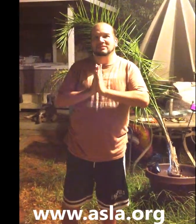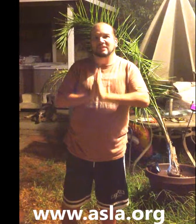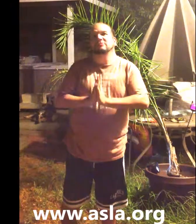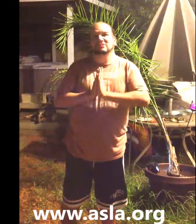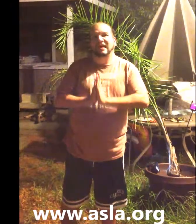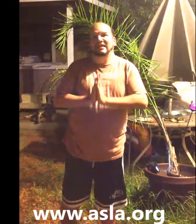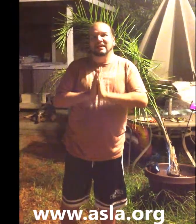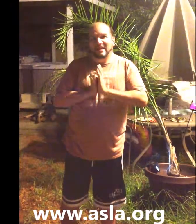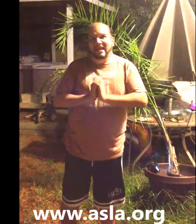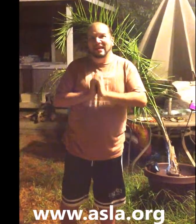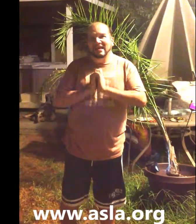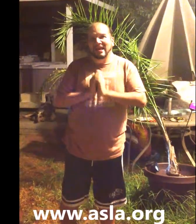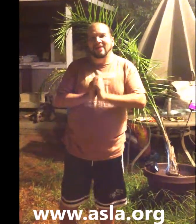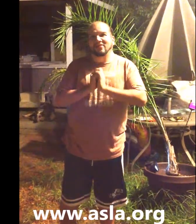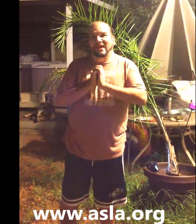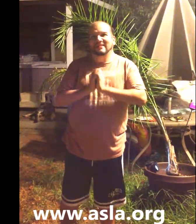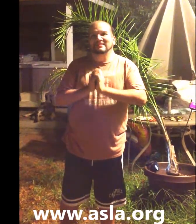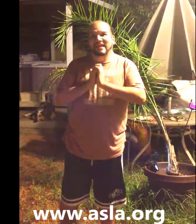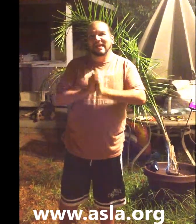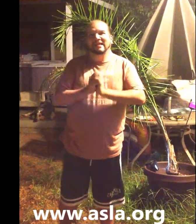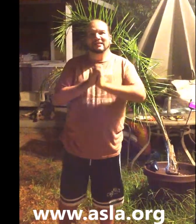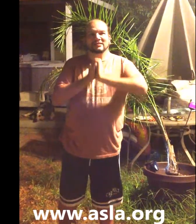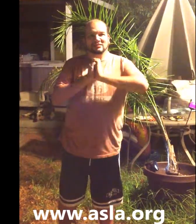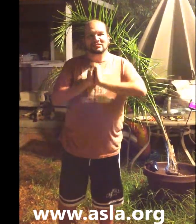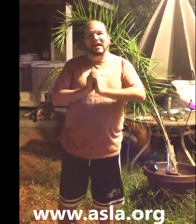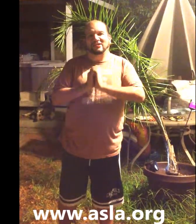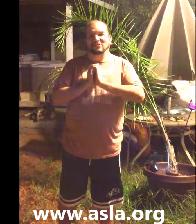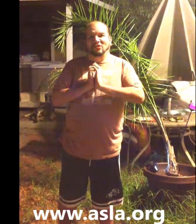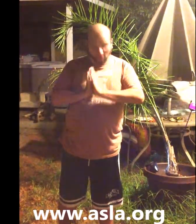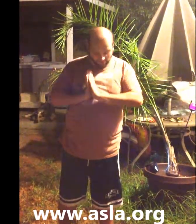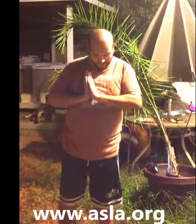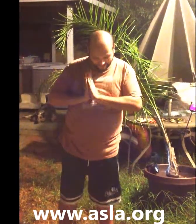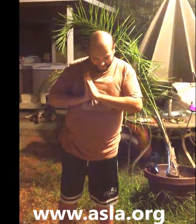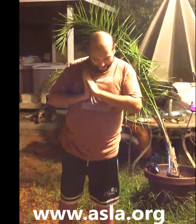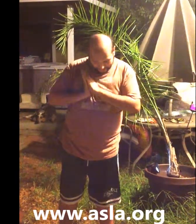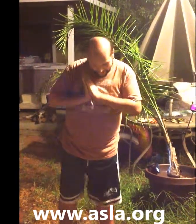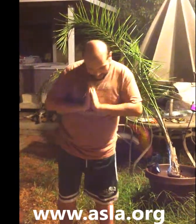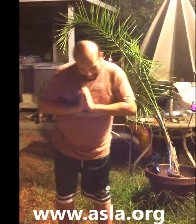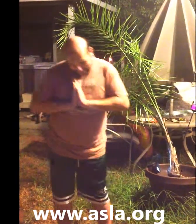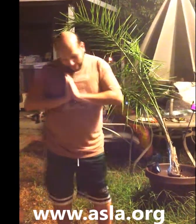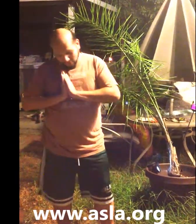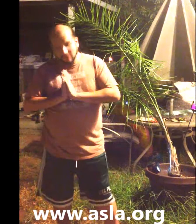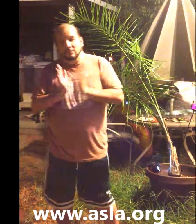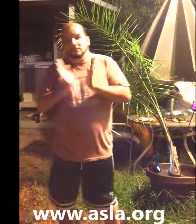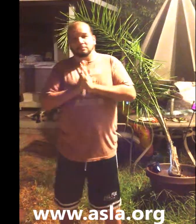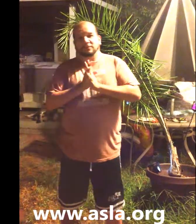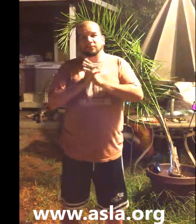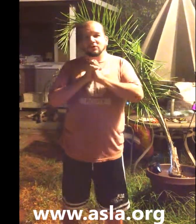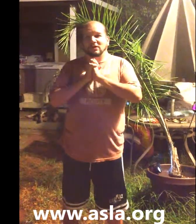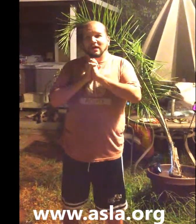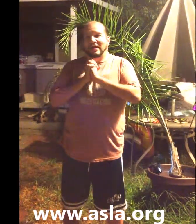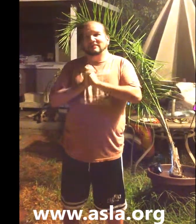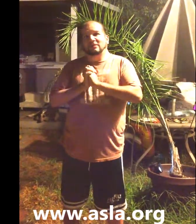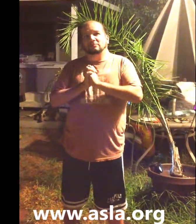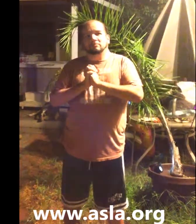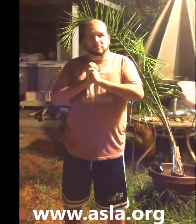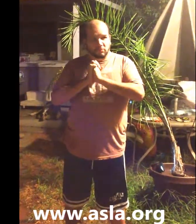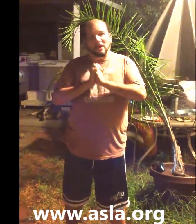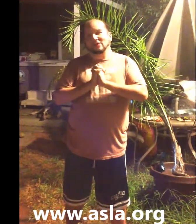.alsa.org Now, before I dump water